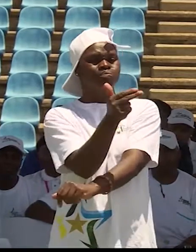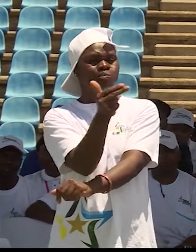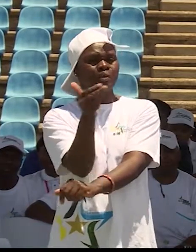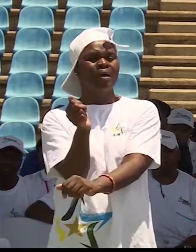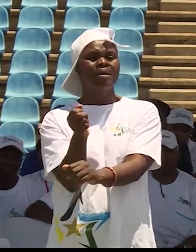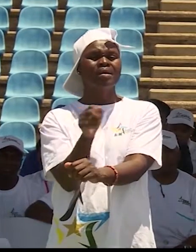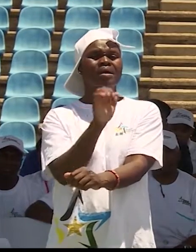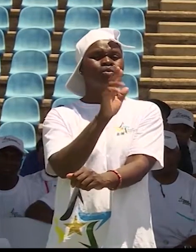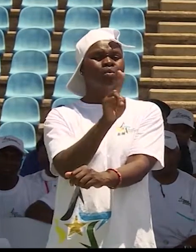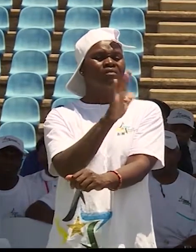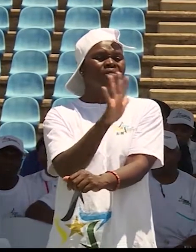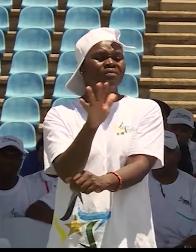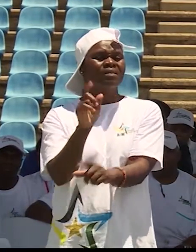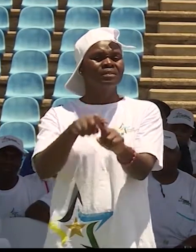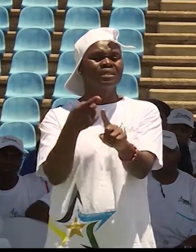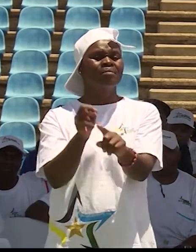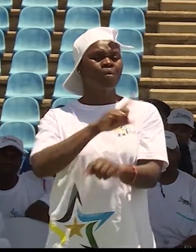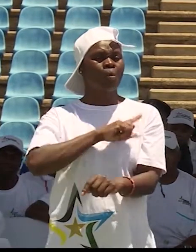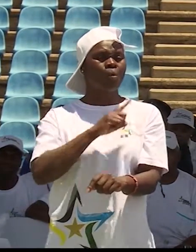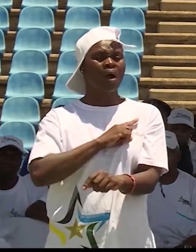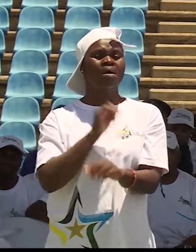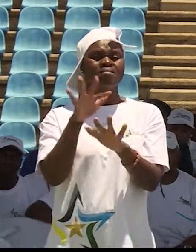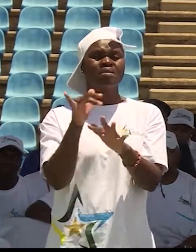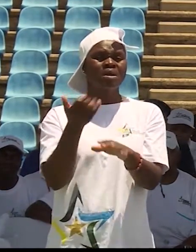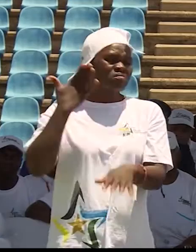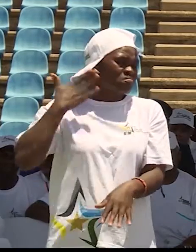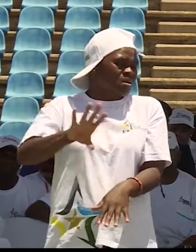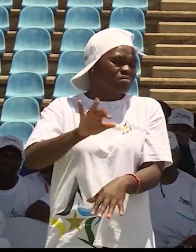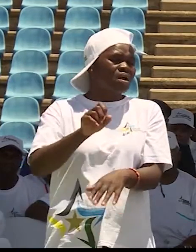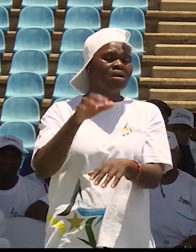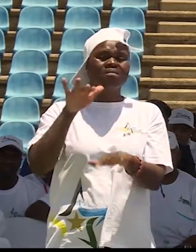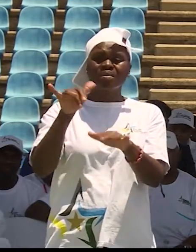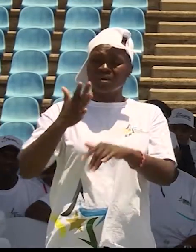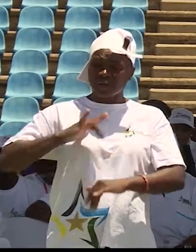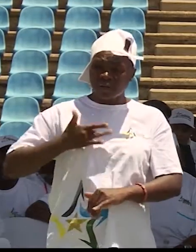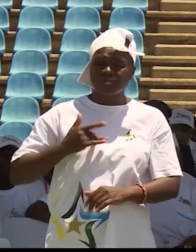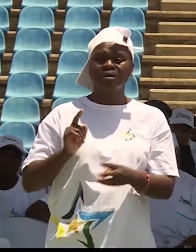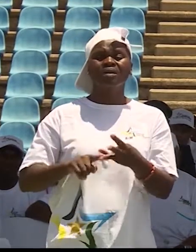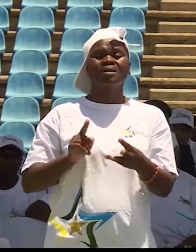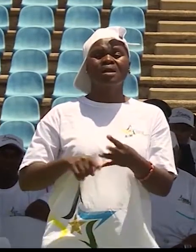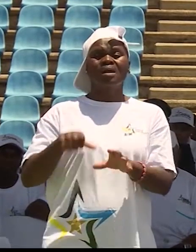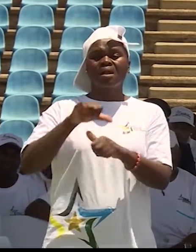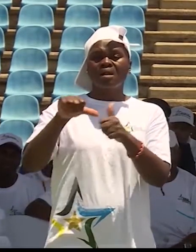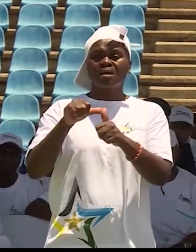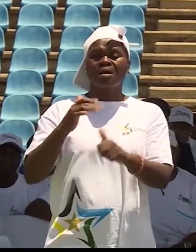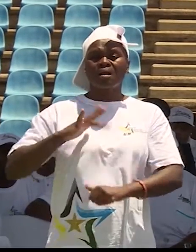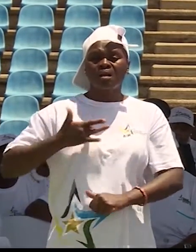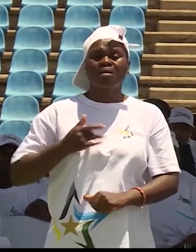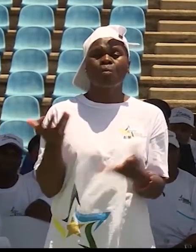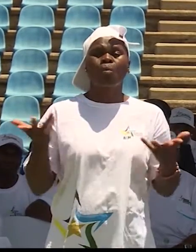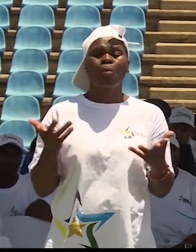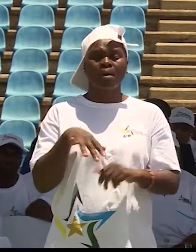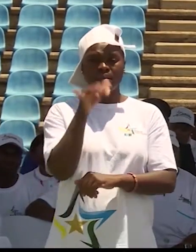255 times because of people that do not want other people to live. We cannot live in a society whereby